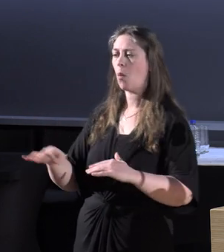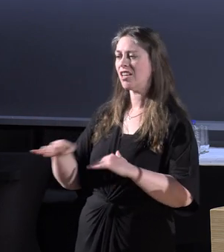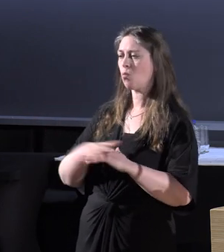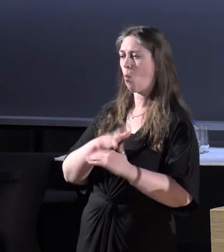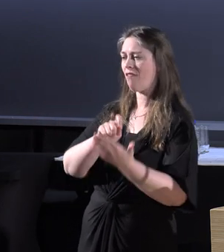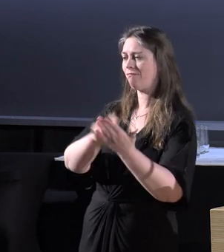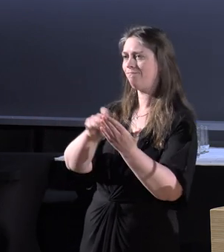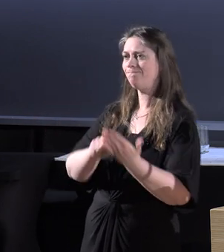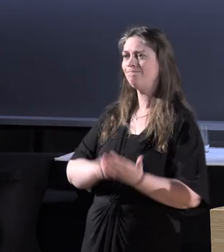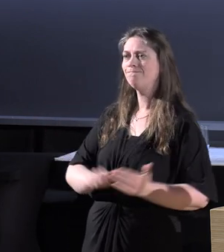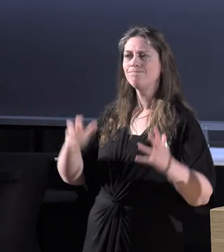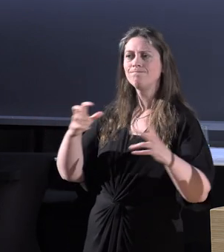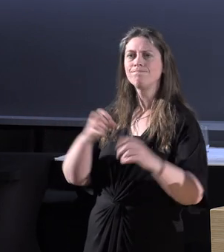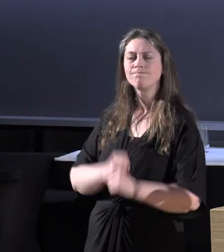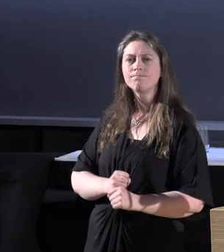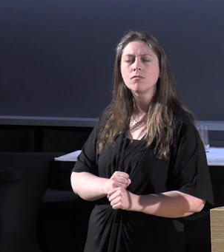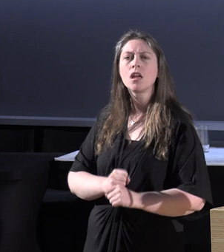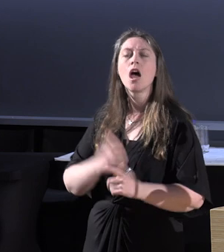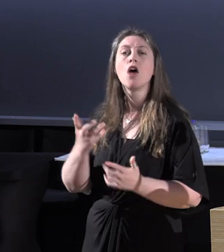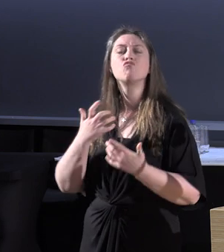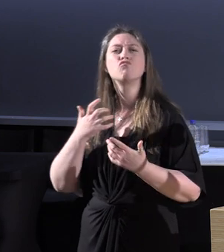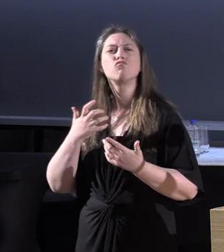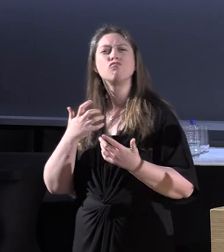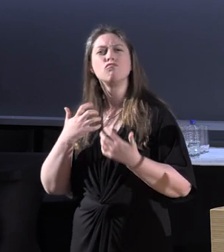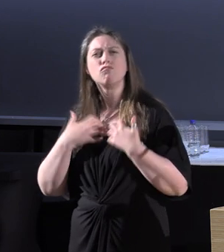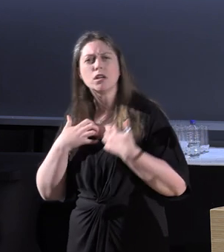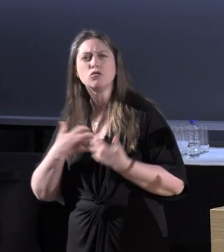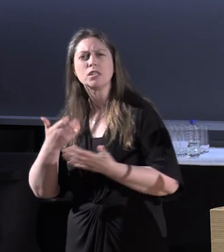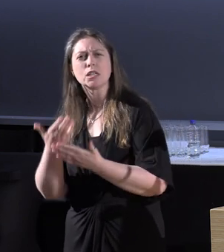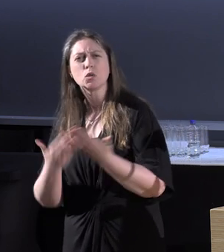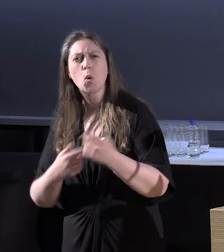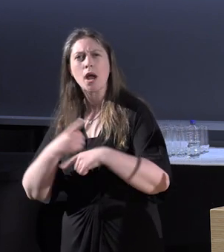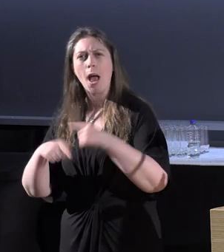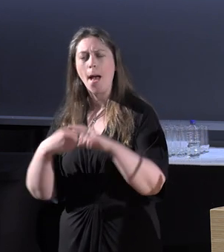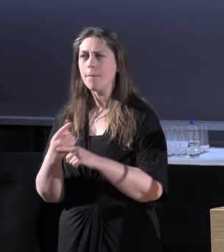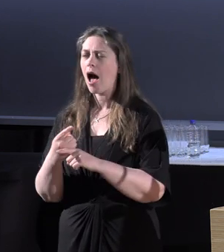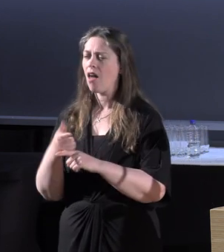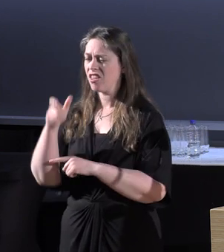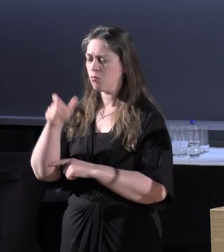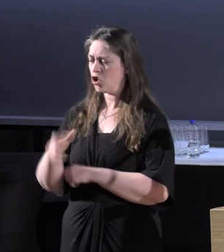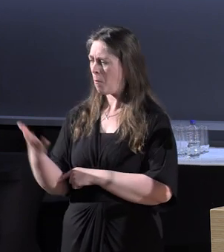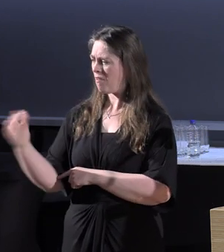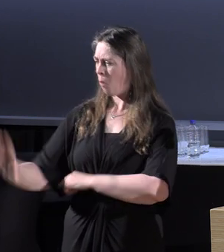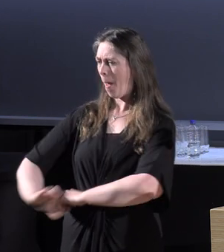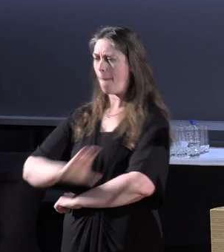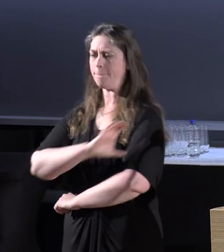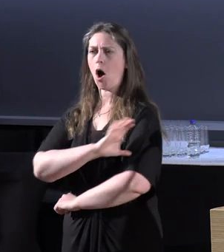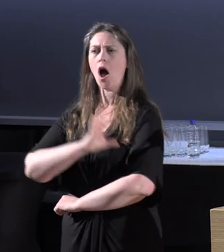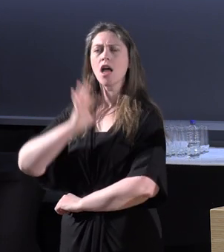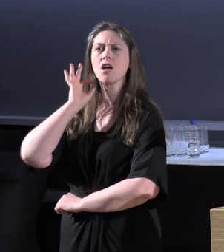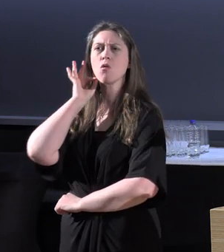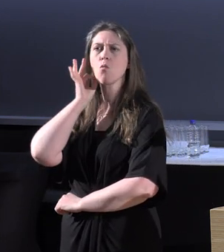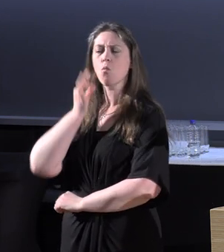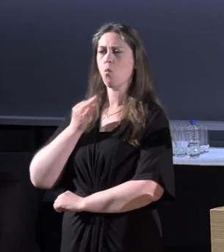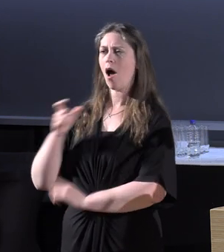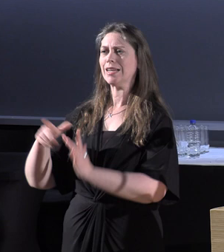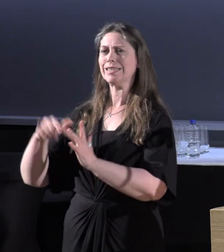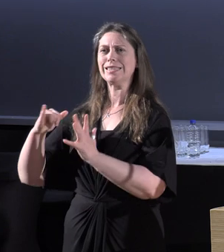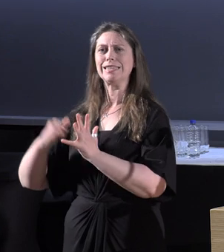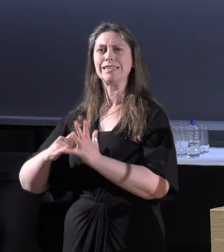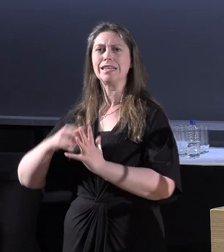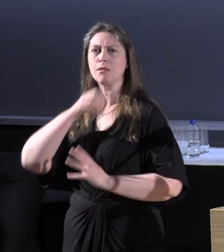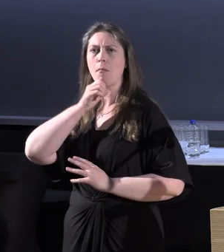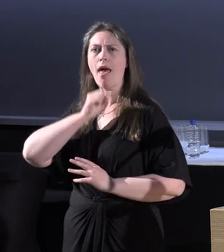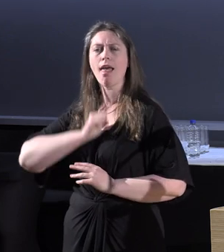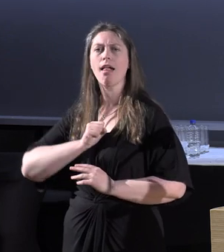very, very interesting account of how the social status of a once empowered, white, cisgender male